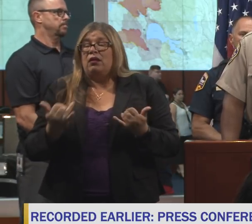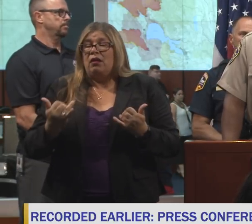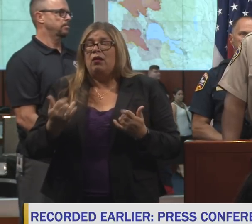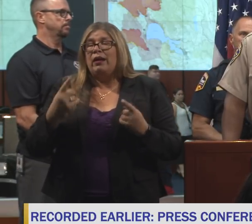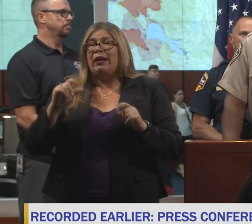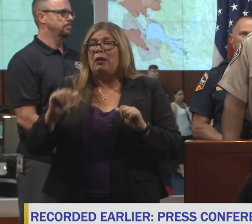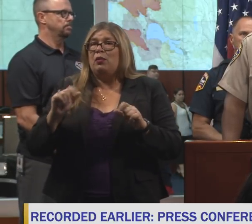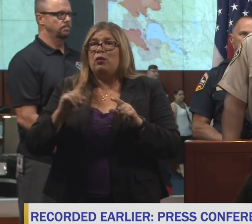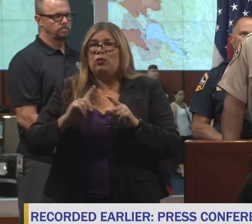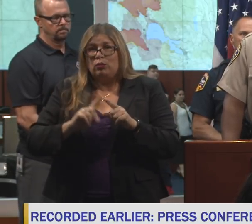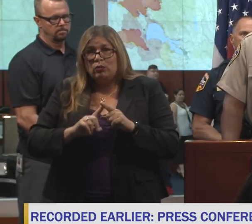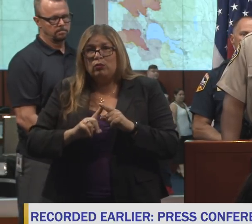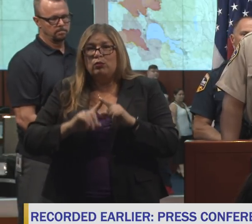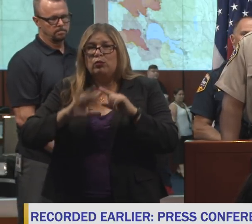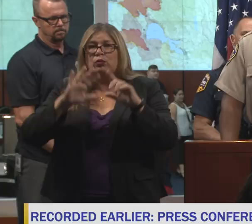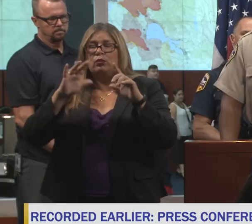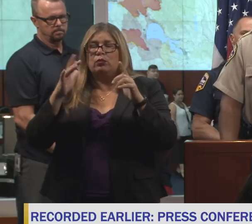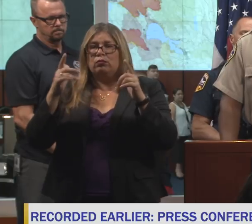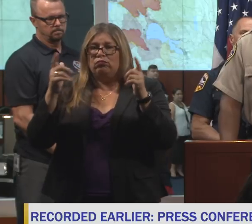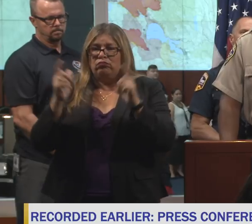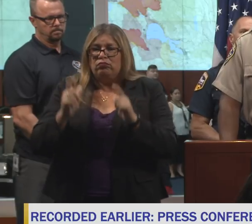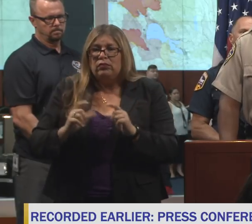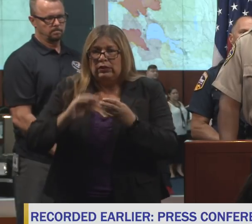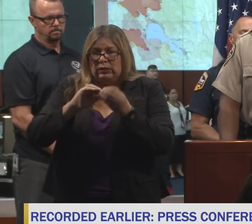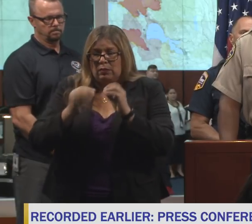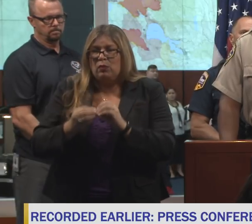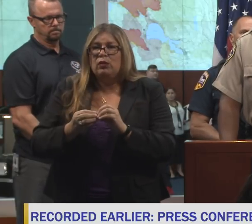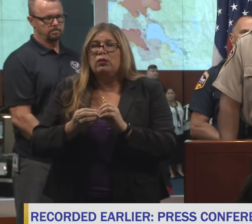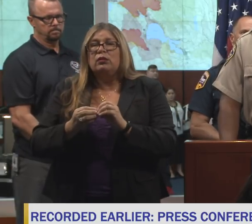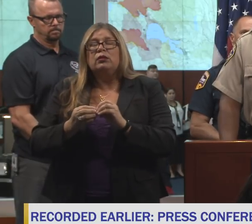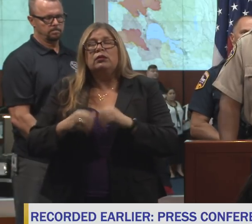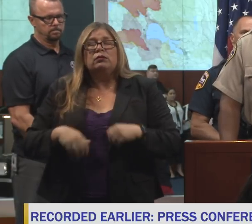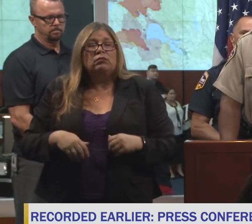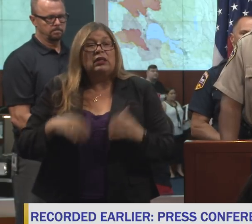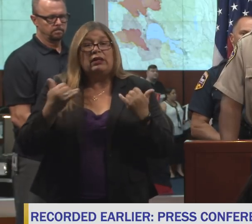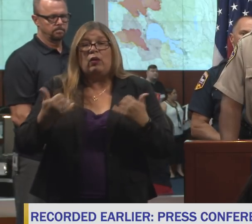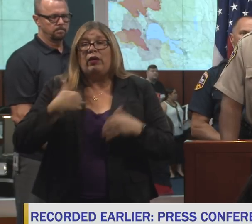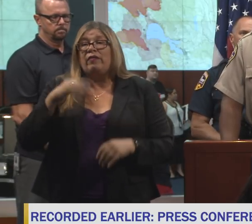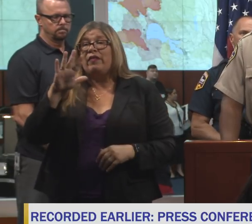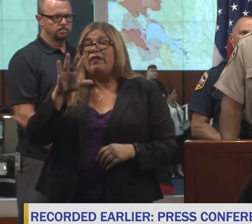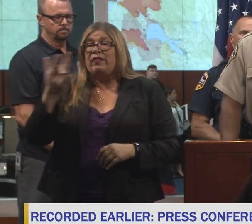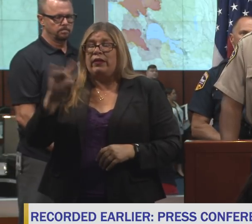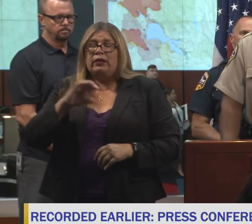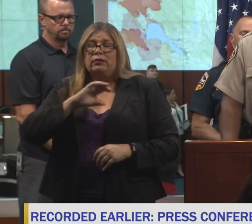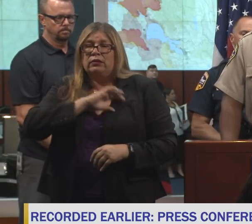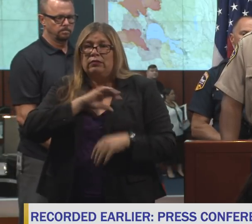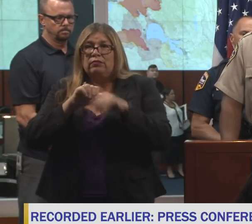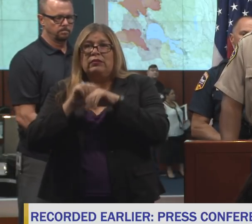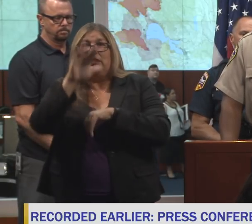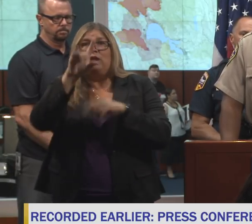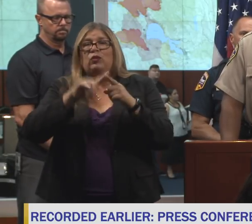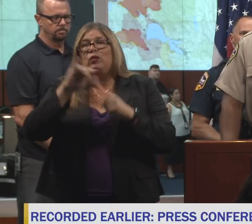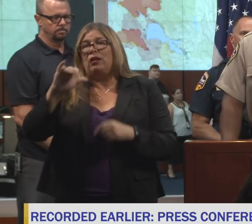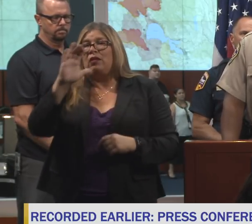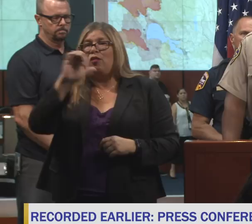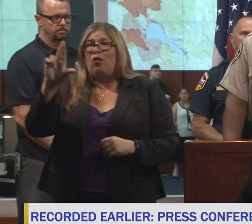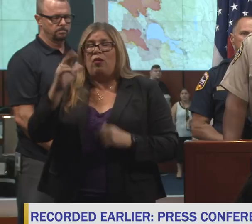actions that have been taken in the fire, and so we've drawn them down. Now we have 58 personnel assigned to that fire,